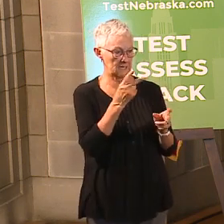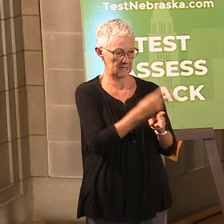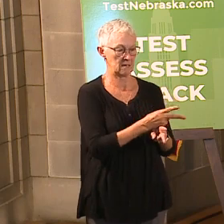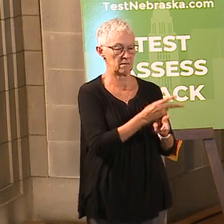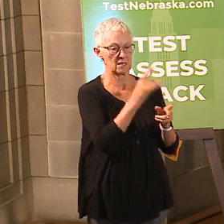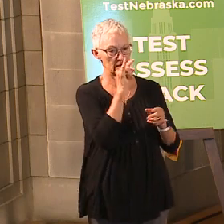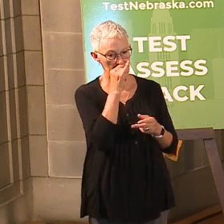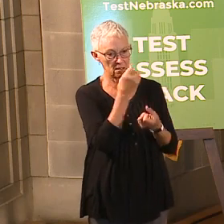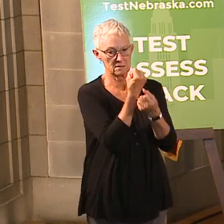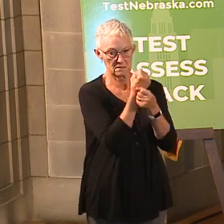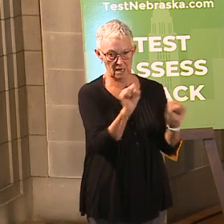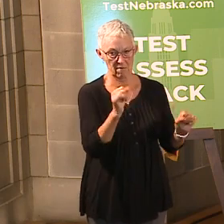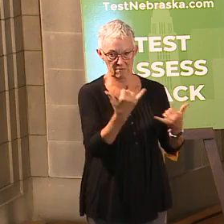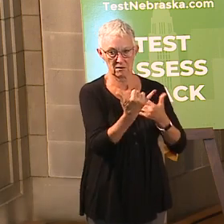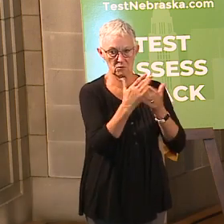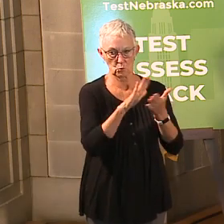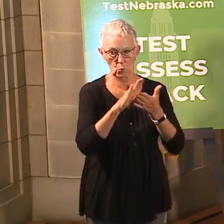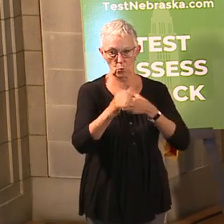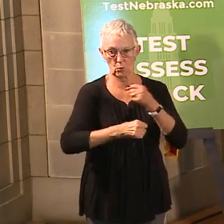Thanks.